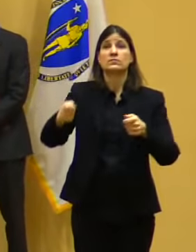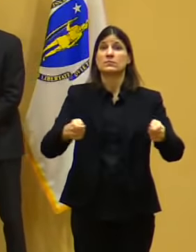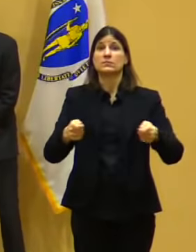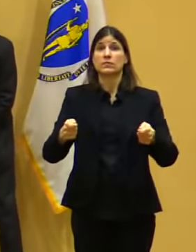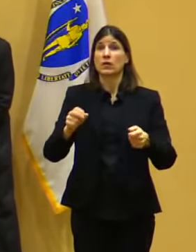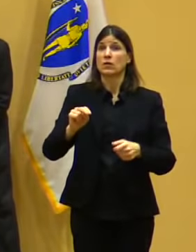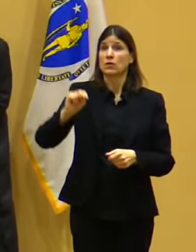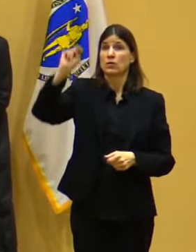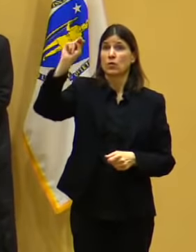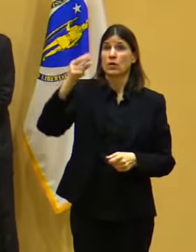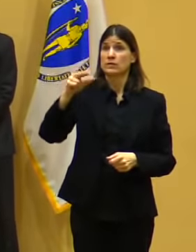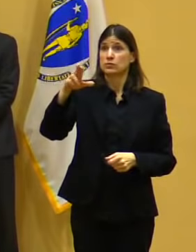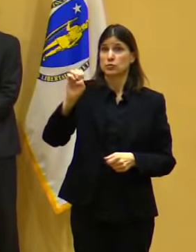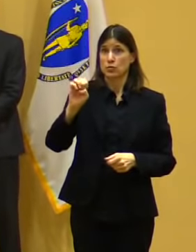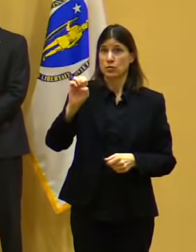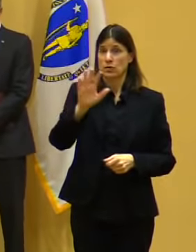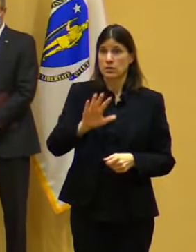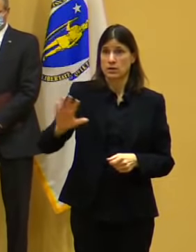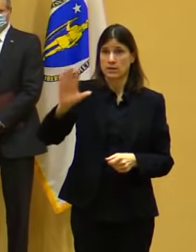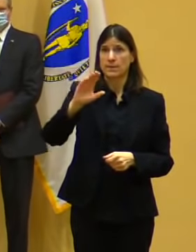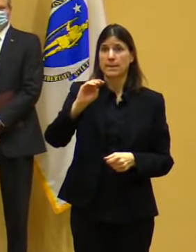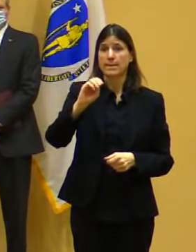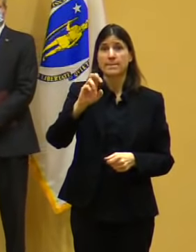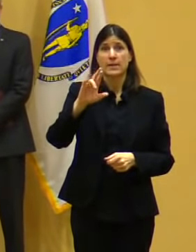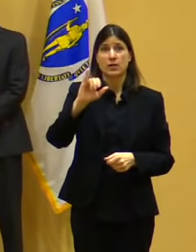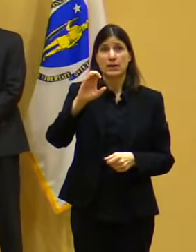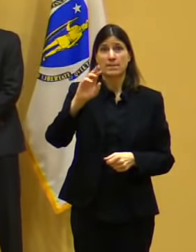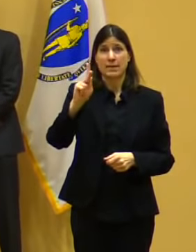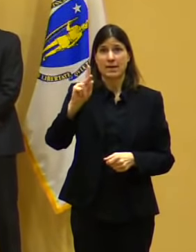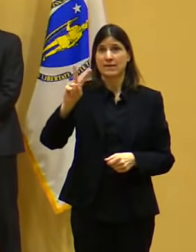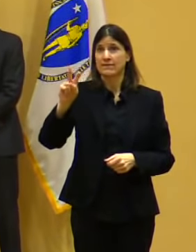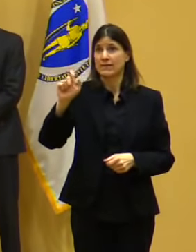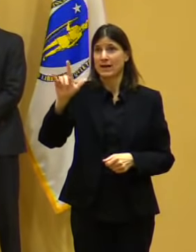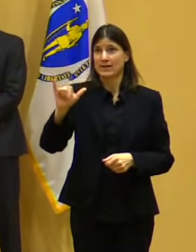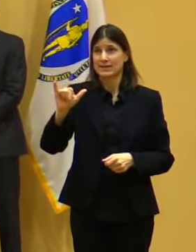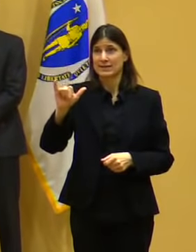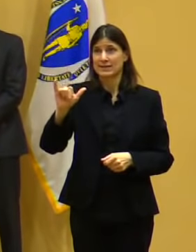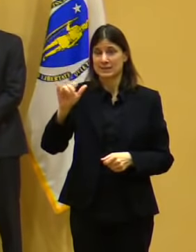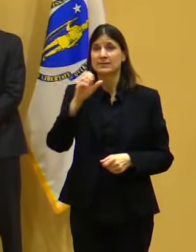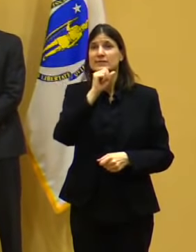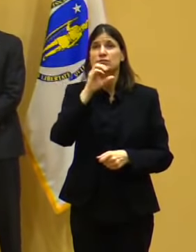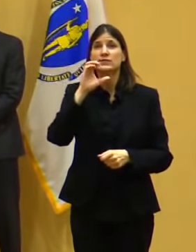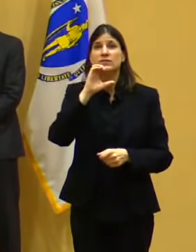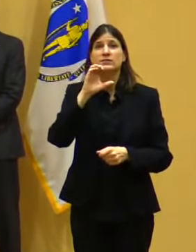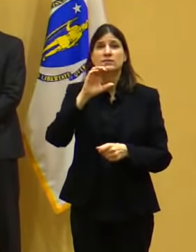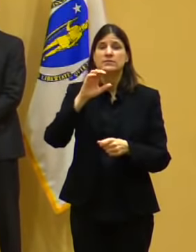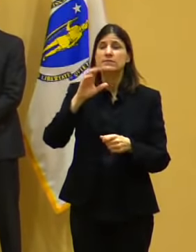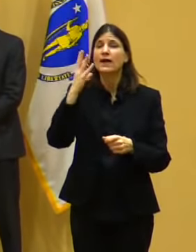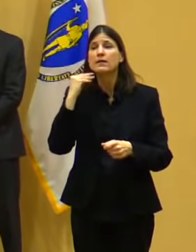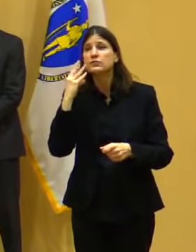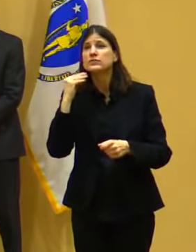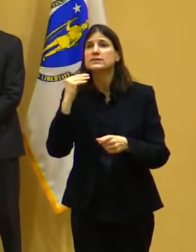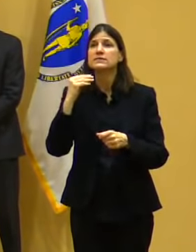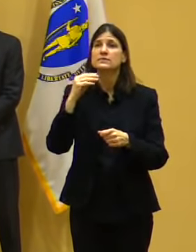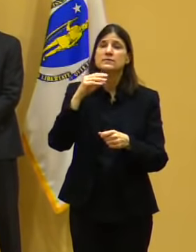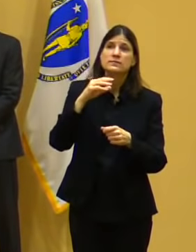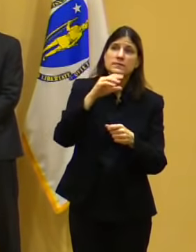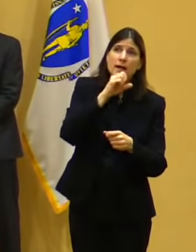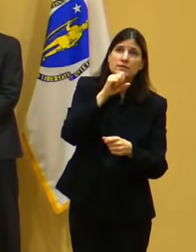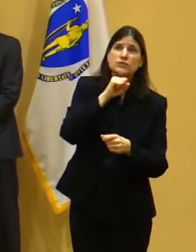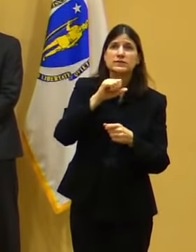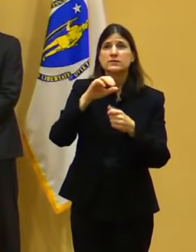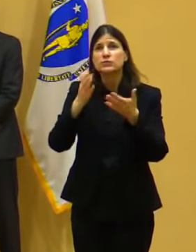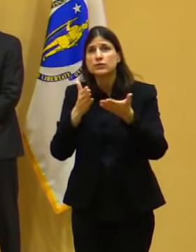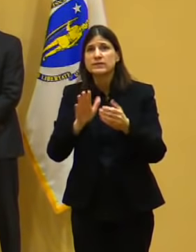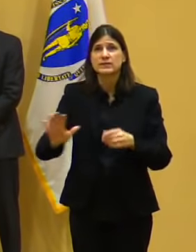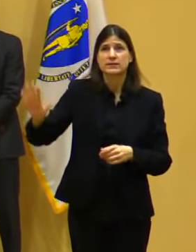extraordinary breadth and depth of services that you provide here. And you are truly one of the leaders in the age-friendly movement.